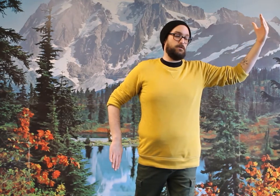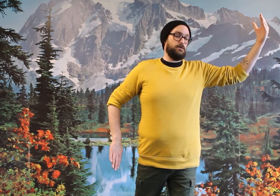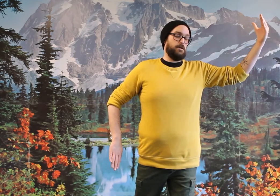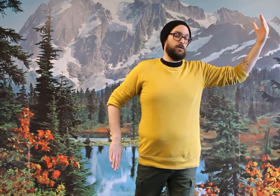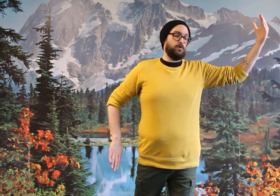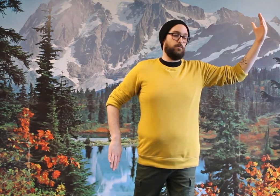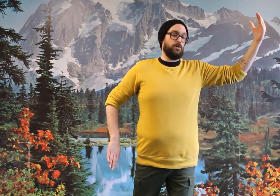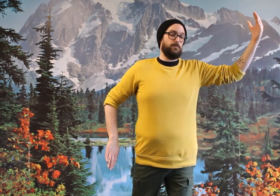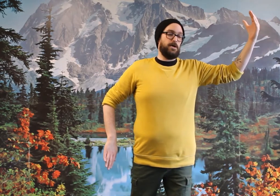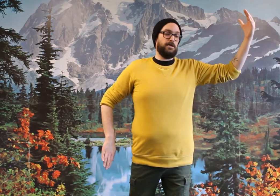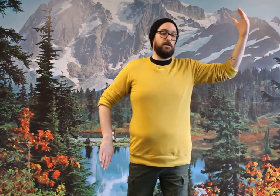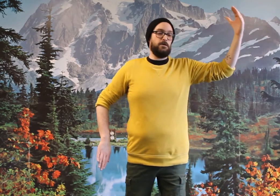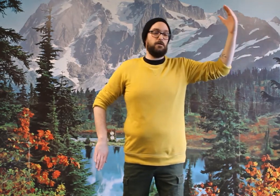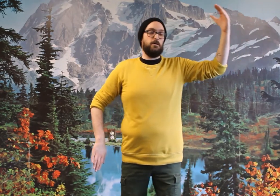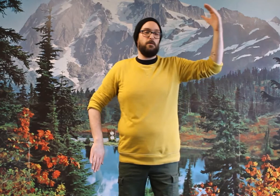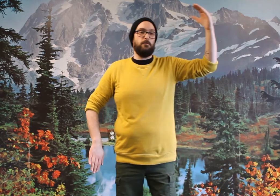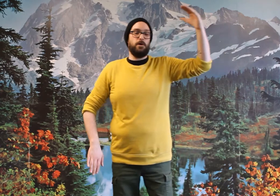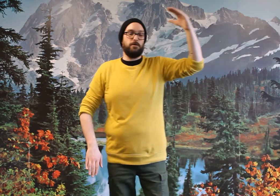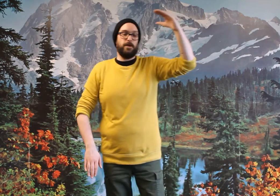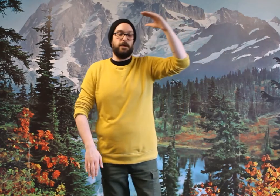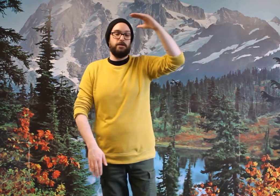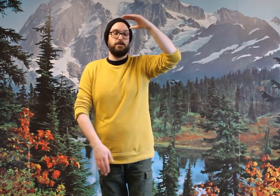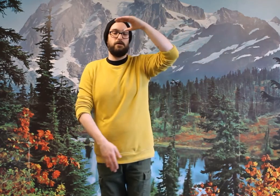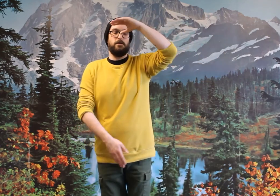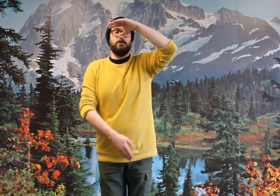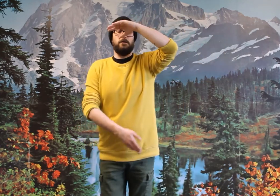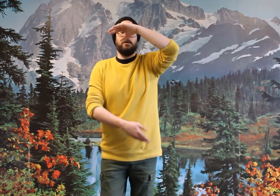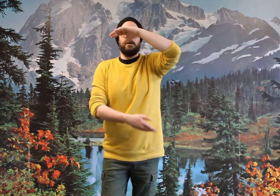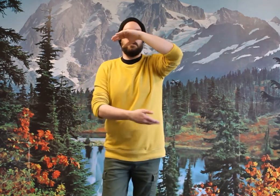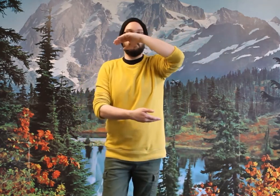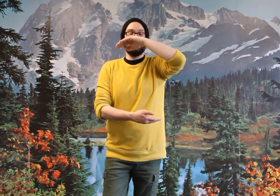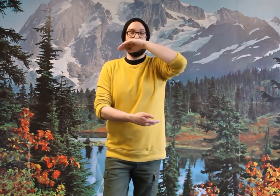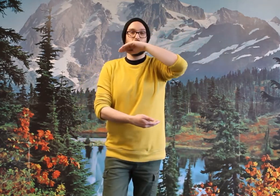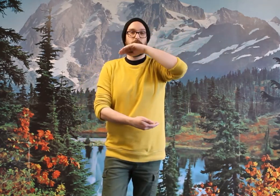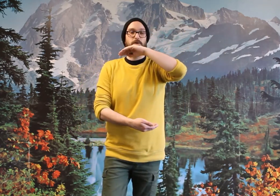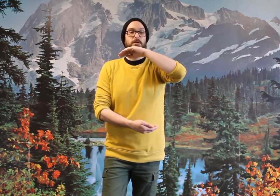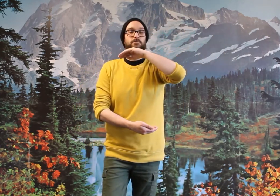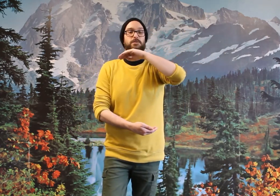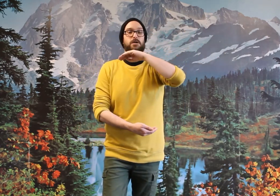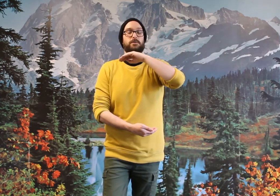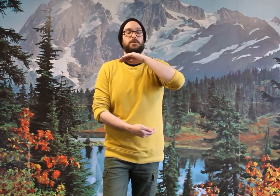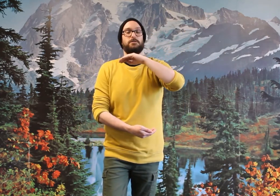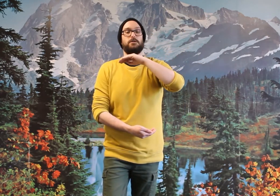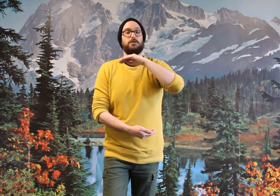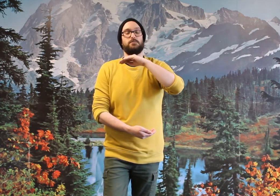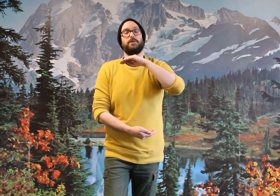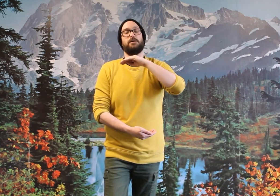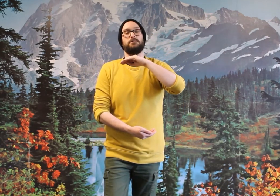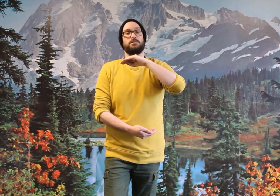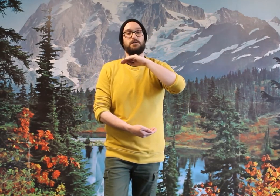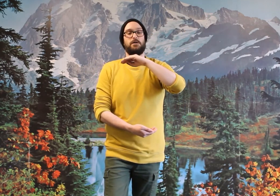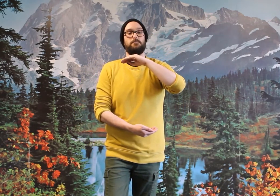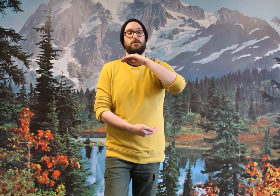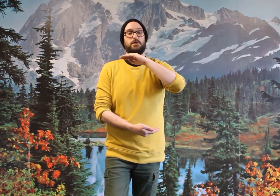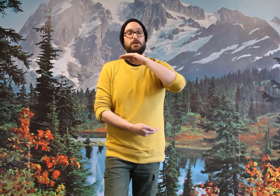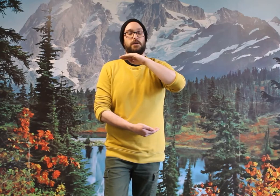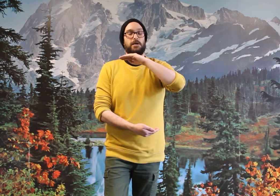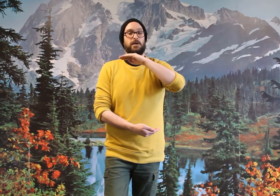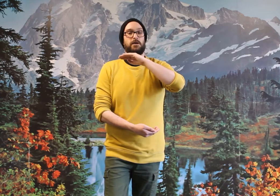Now we're going to back in. Bottom hand comes back to the bottom. Top hand comes back up to the top. And